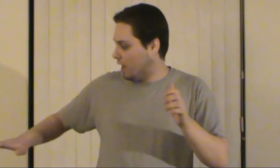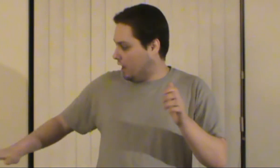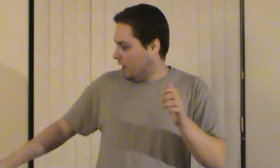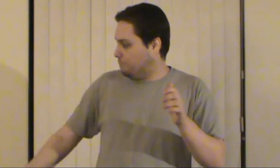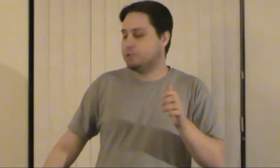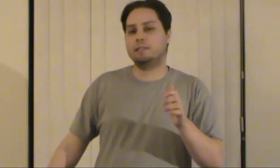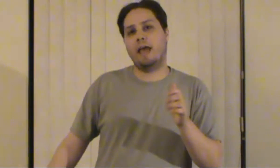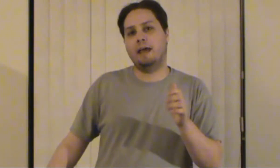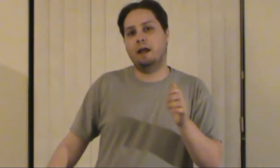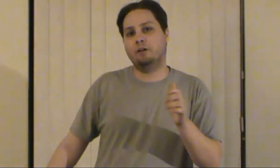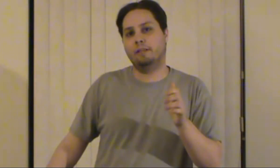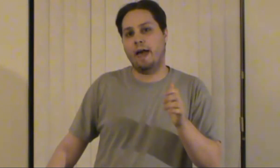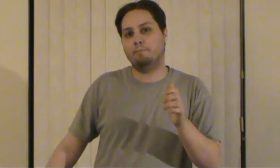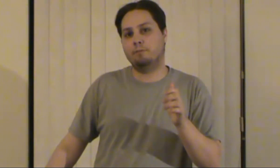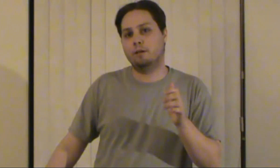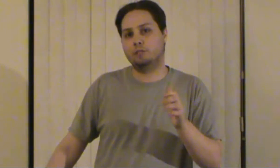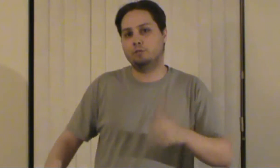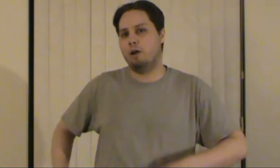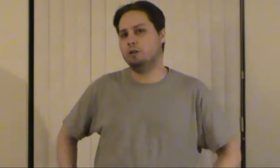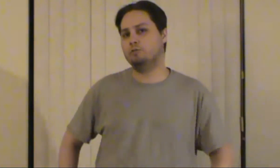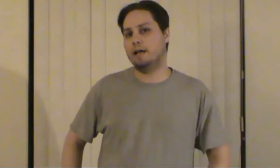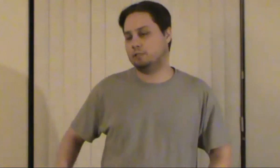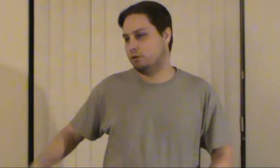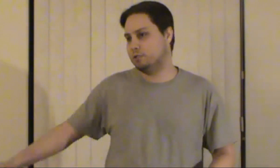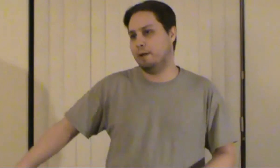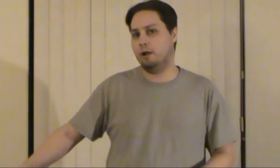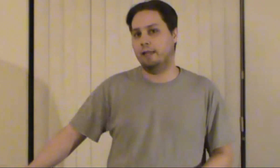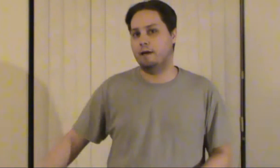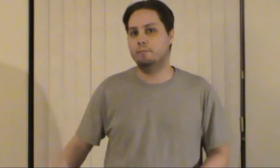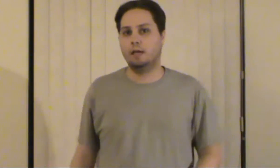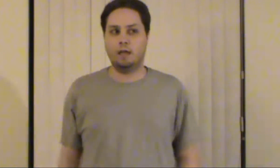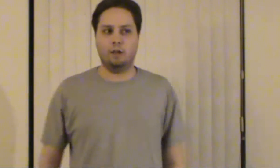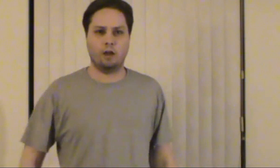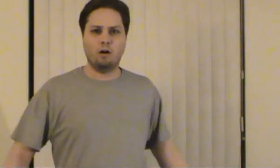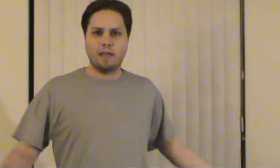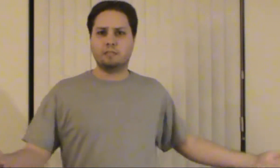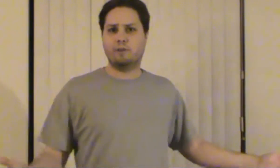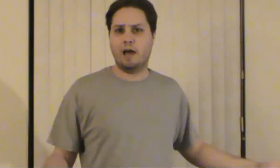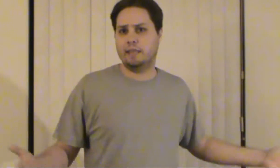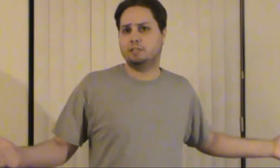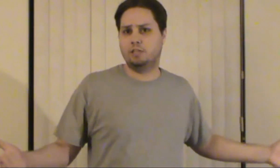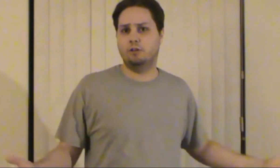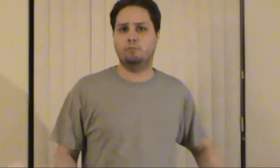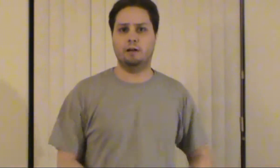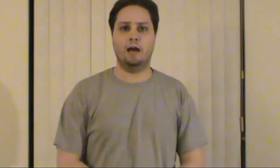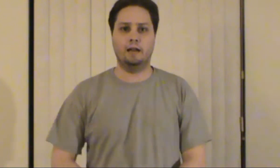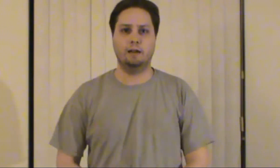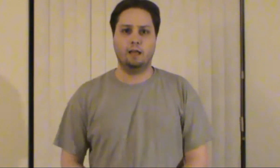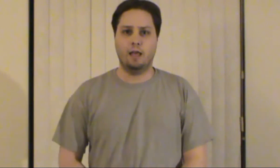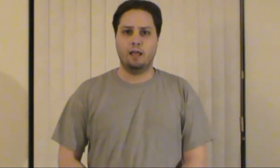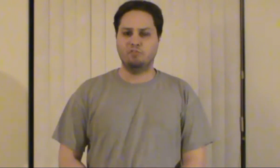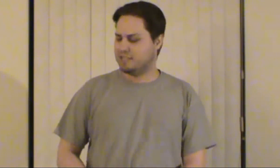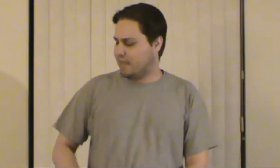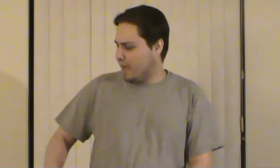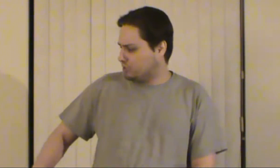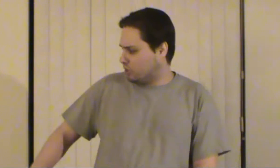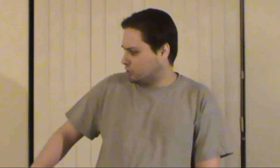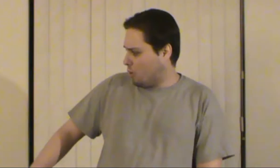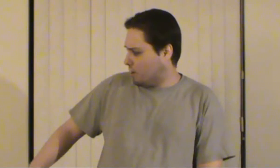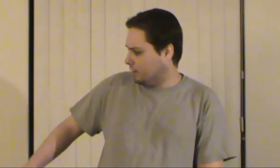and he puts his hand on her lap and she's wearing a dress so it's a fair lap and like oh that's fine that's cute whatnot then his hand starts going